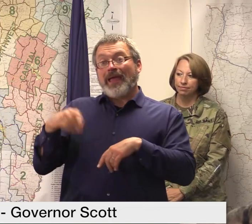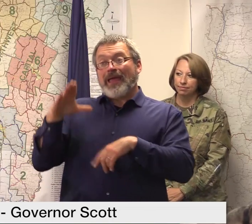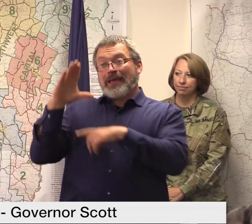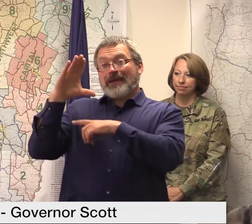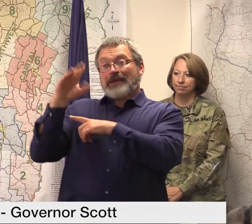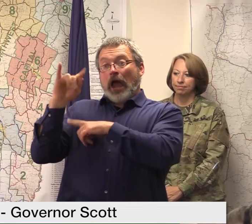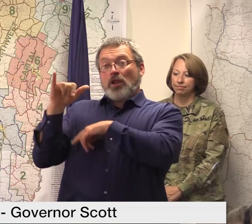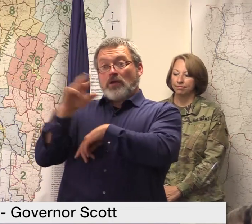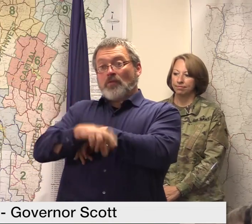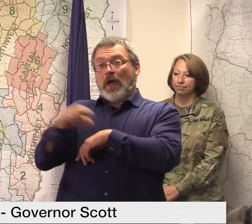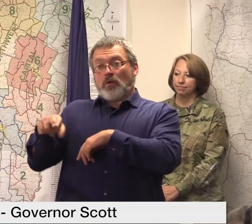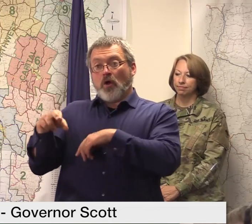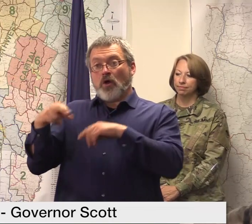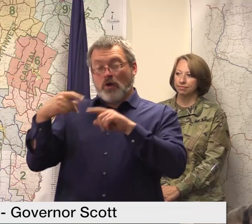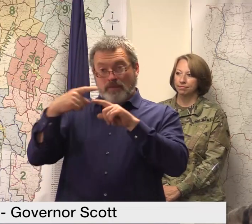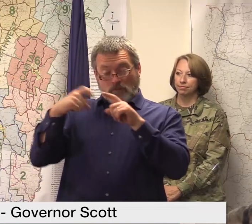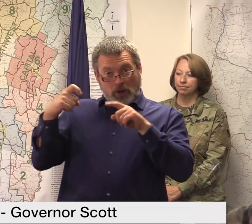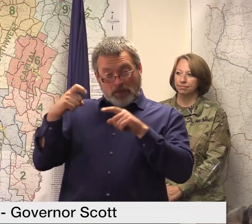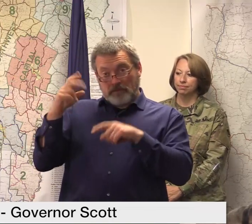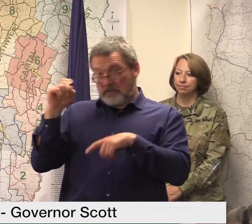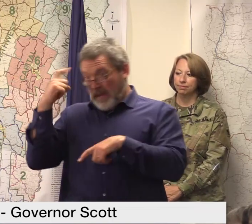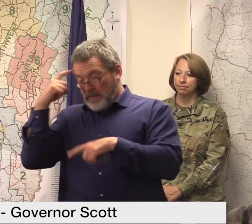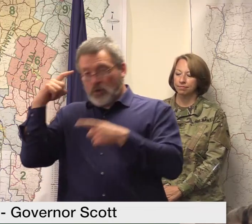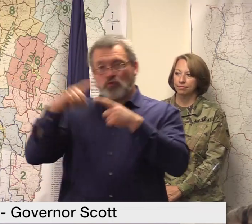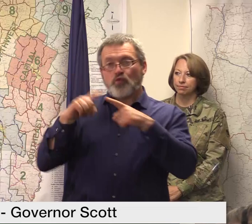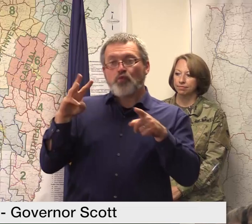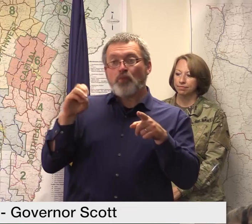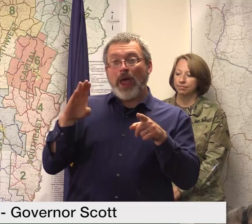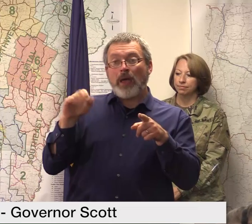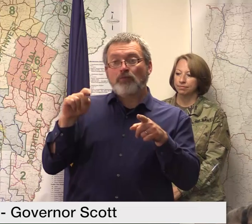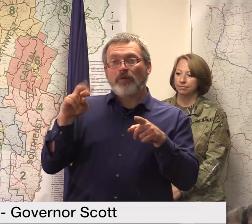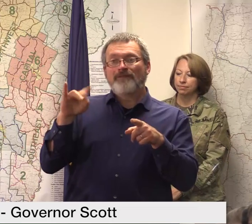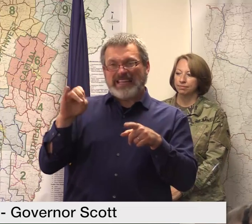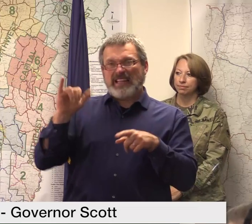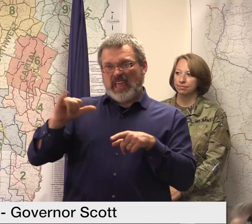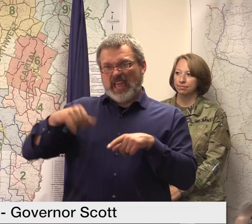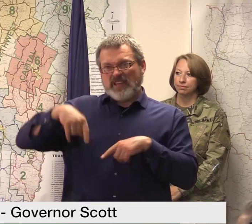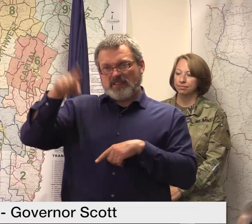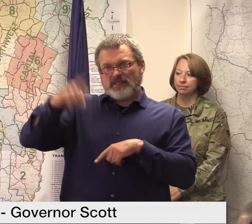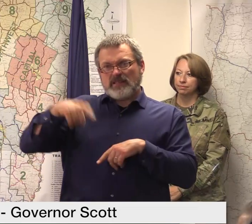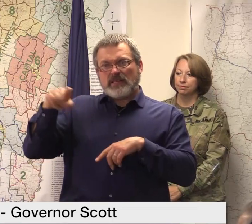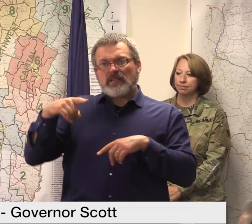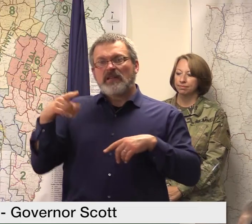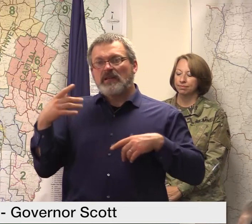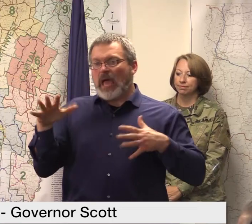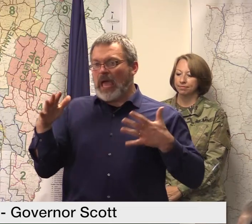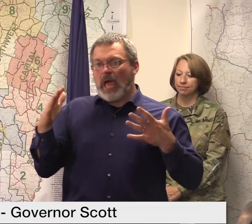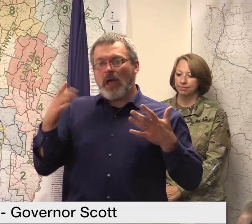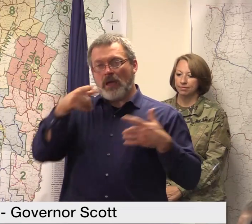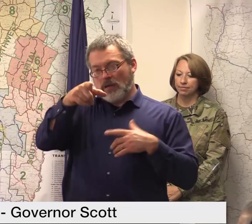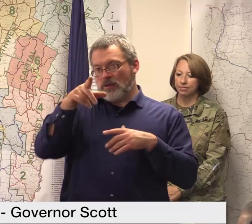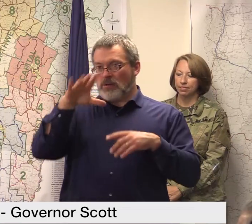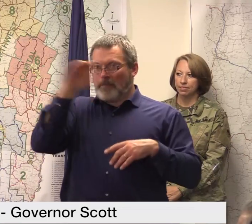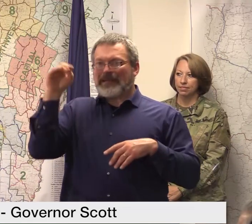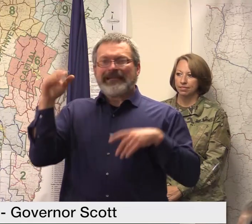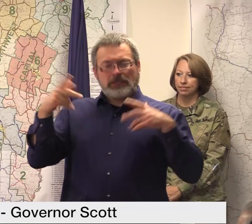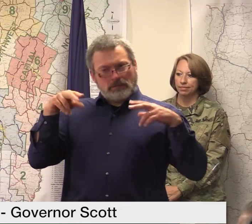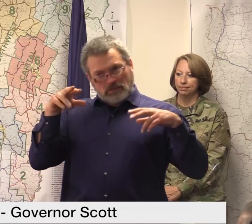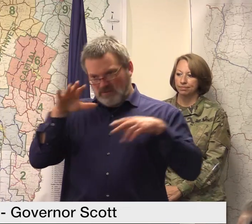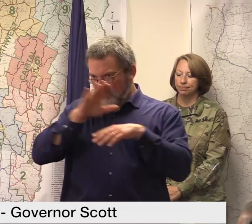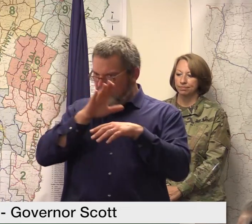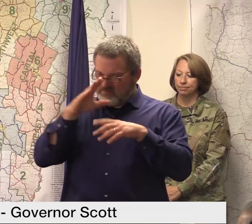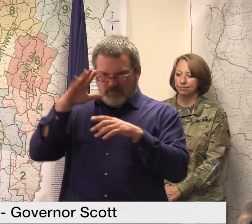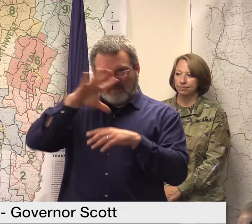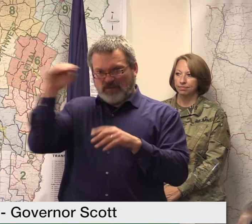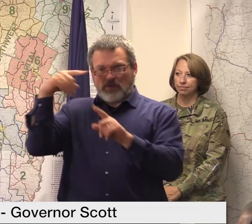the national contracting firm rj corman has over 50 employees working on that stretch of rail i'm pleased to tell you